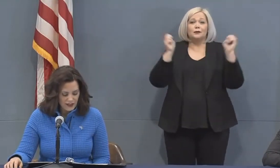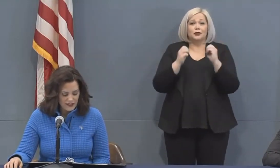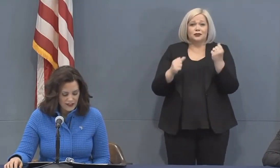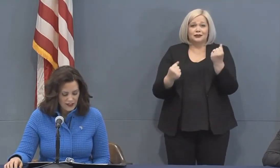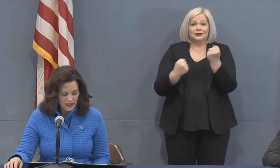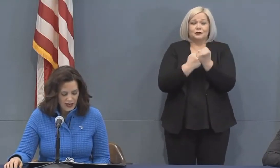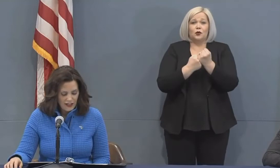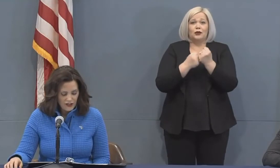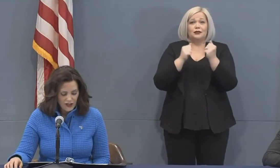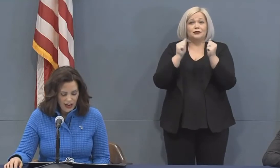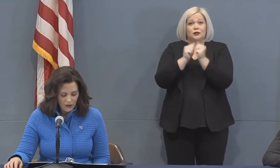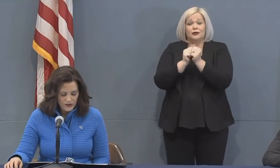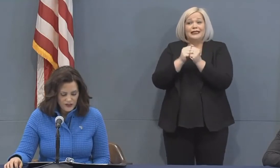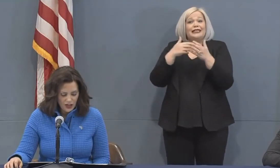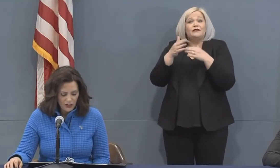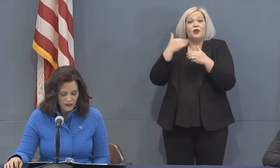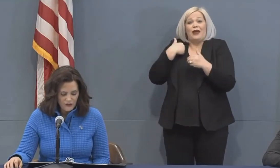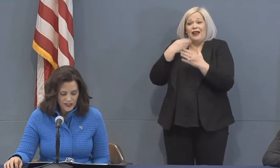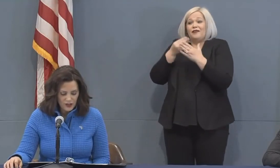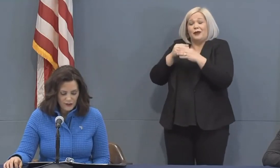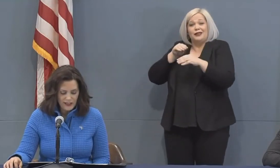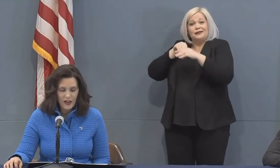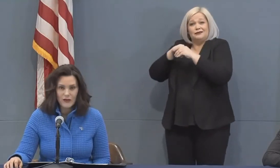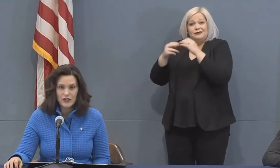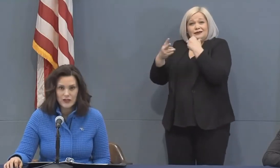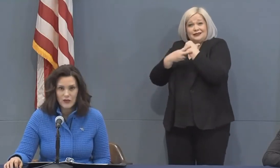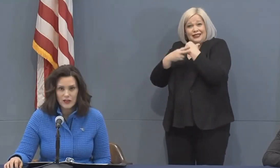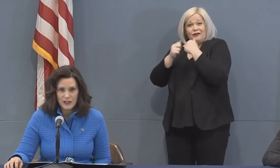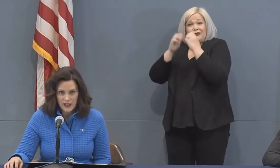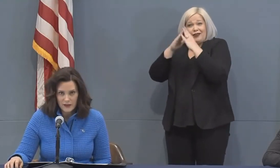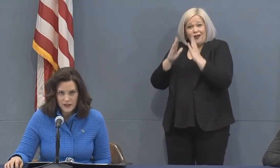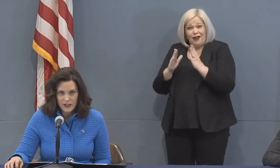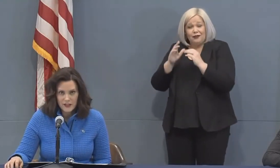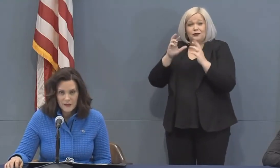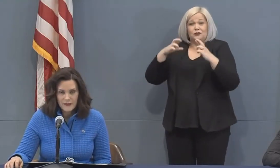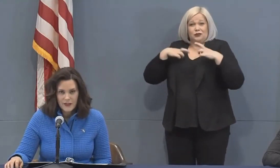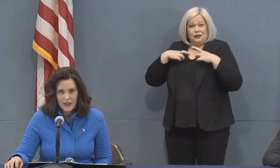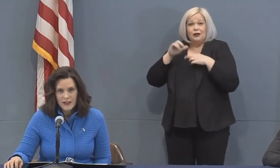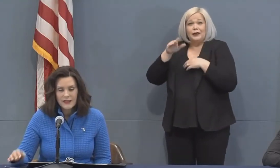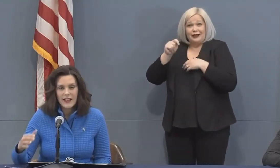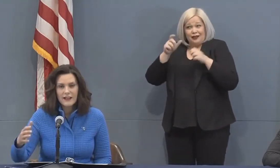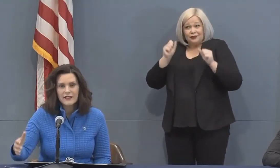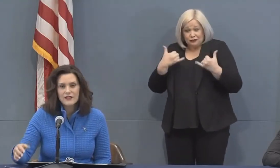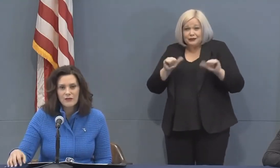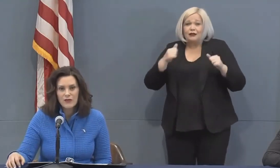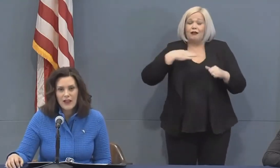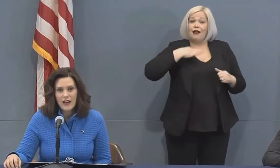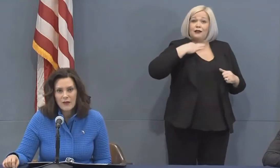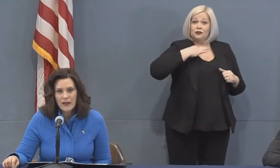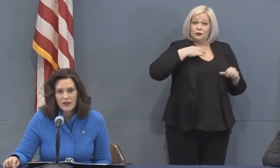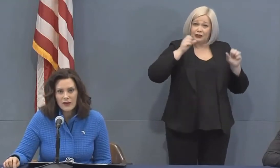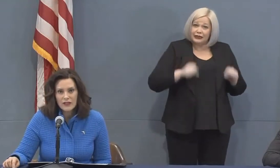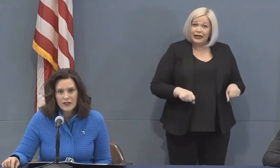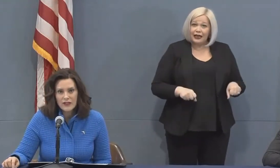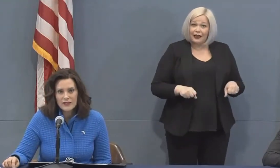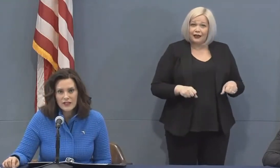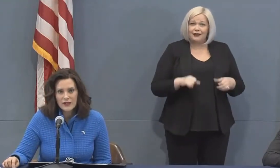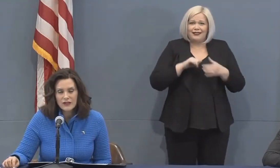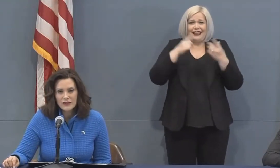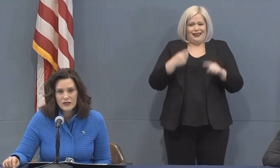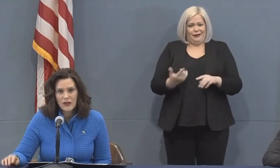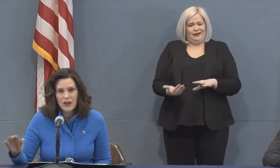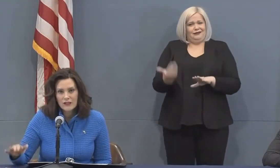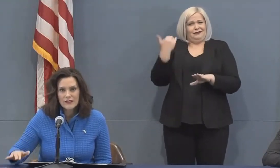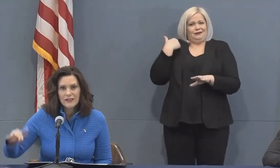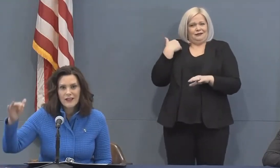in savings, and your house, car, and retirement account don't count. That is the move that I made earlier this